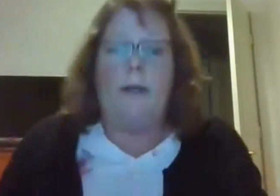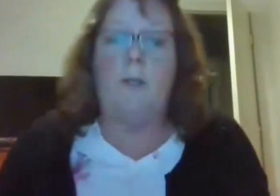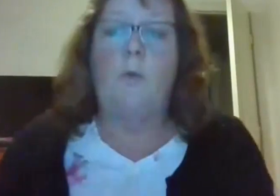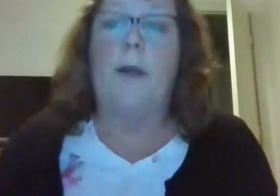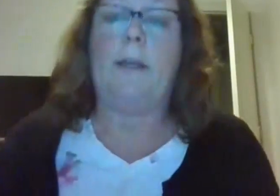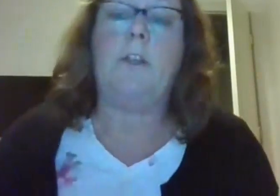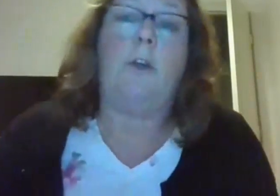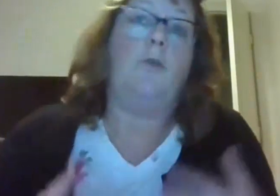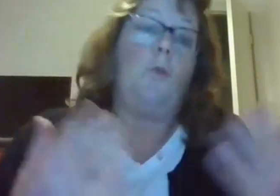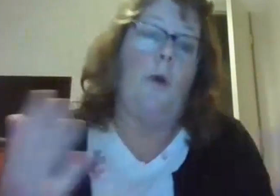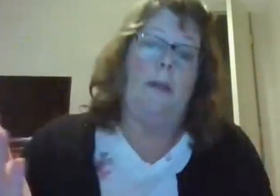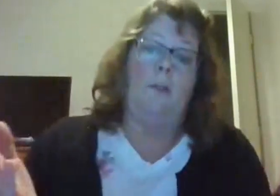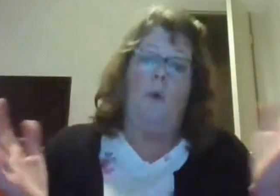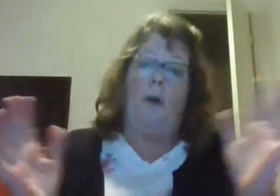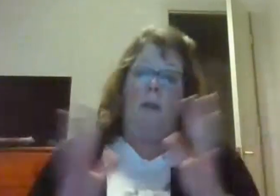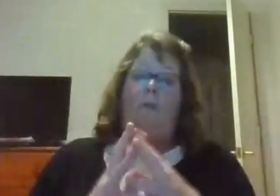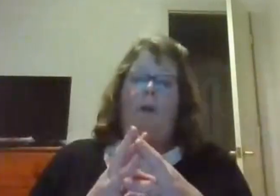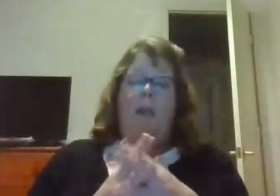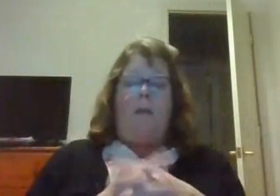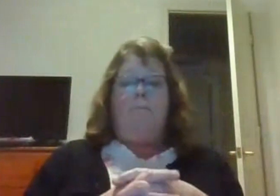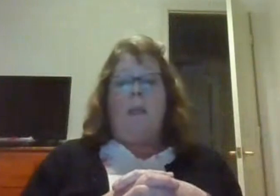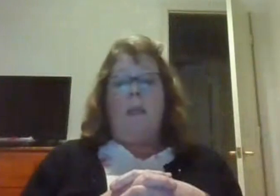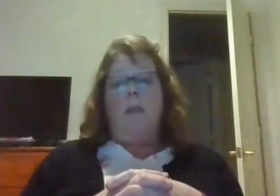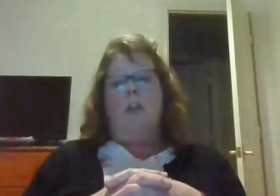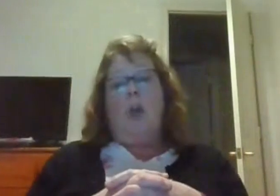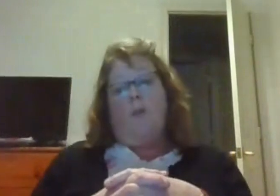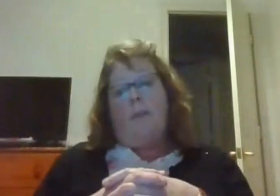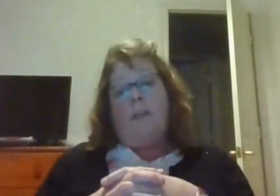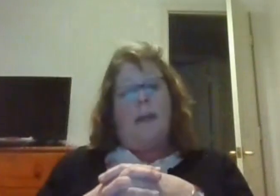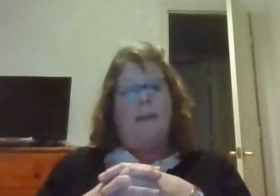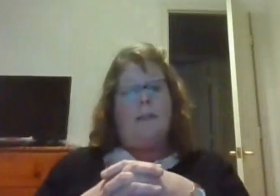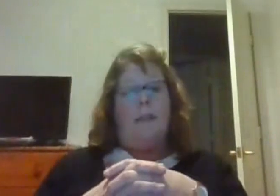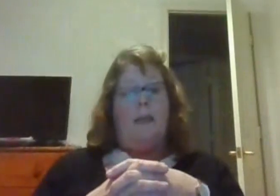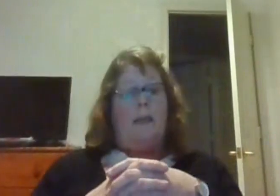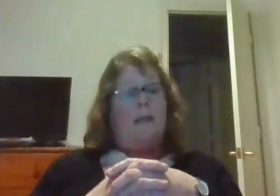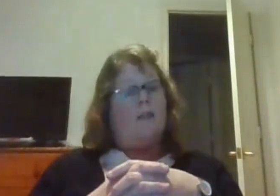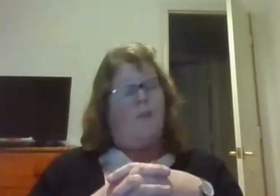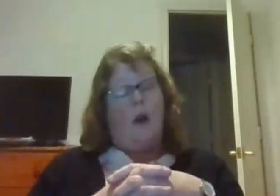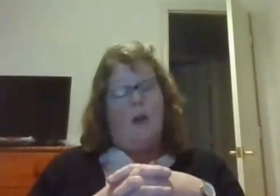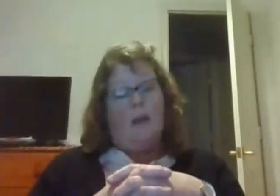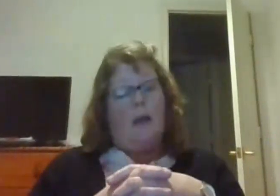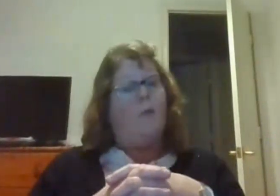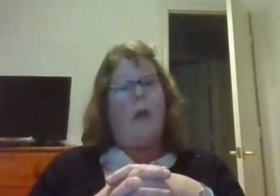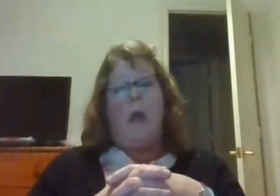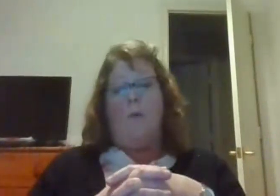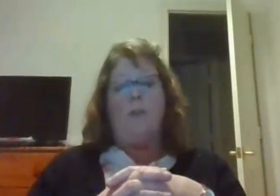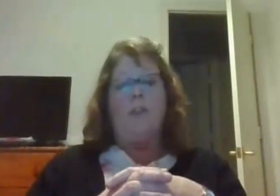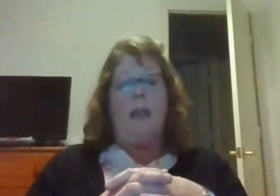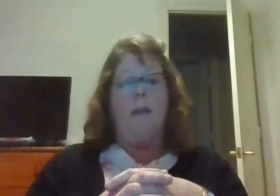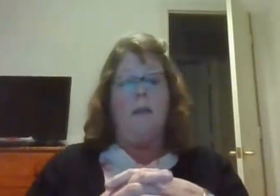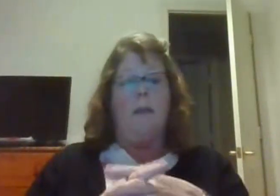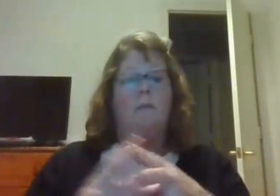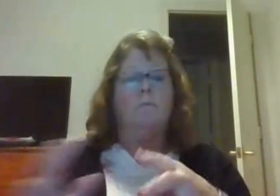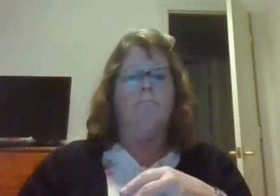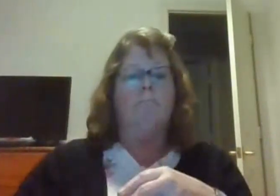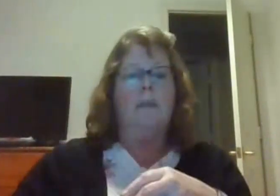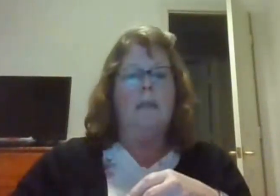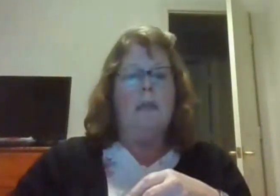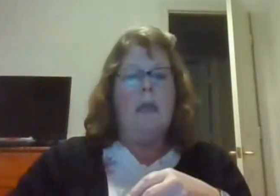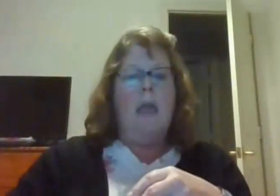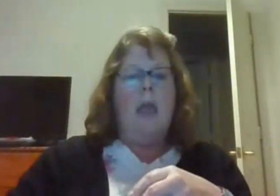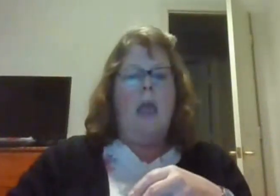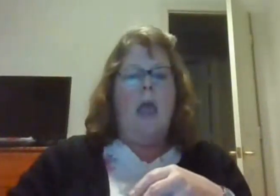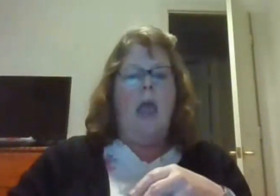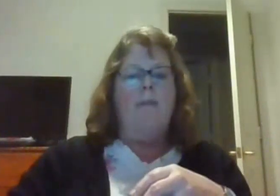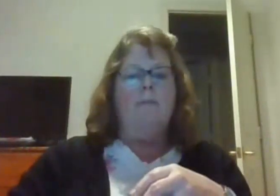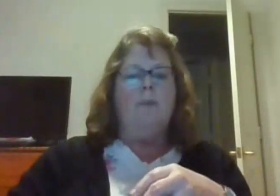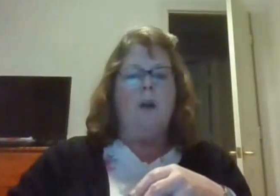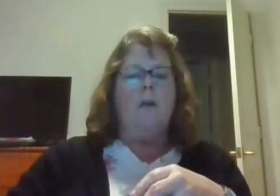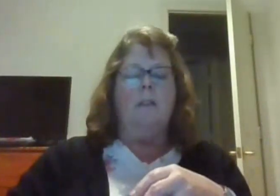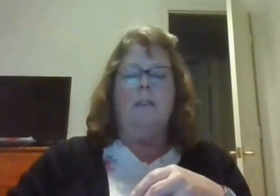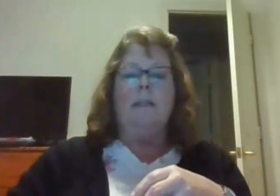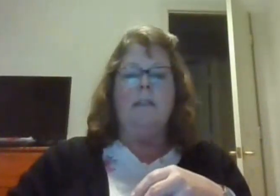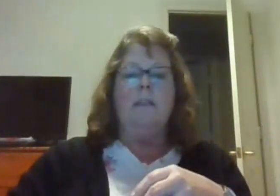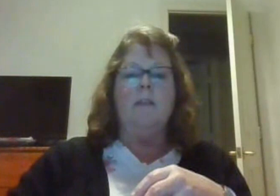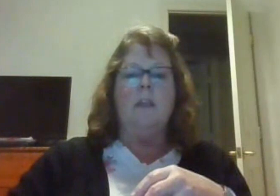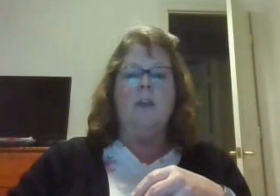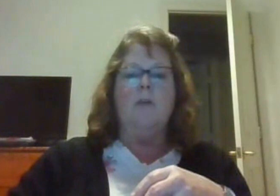2022, 2023. COVID-19 and its fallout notwithstanding. After all, at least in the